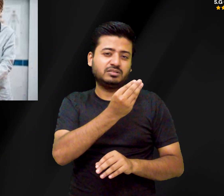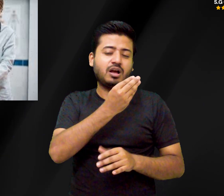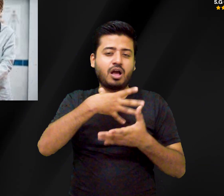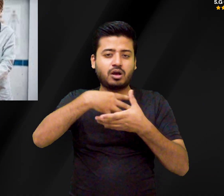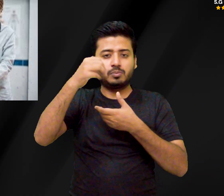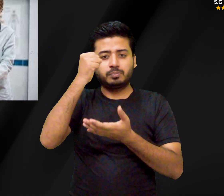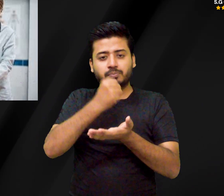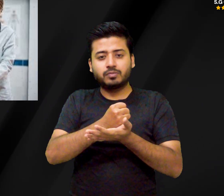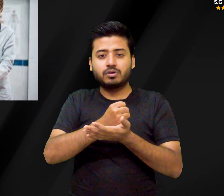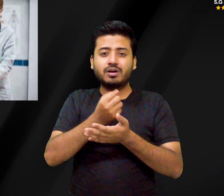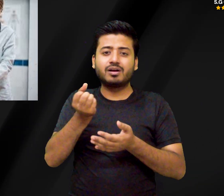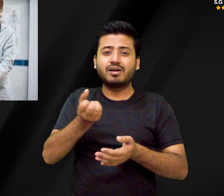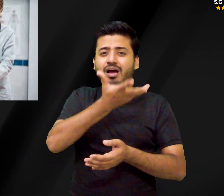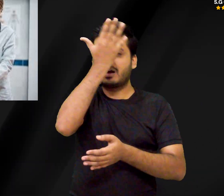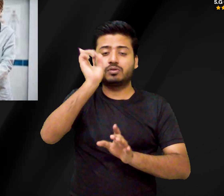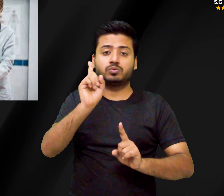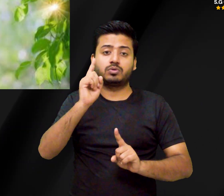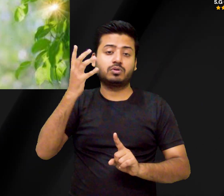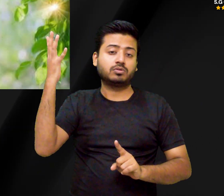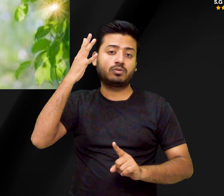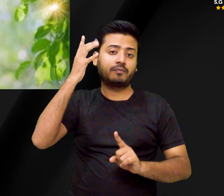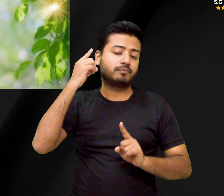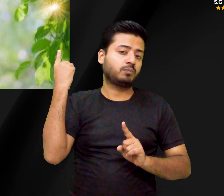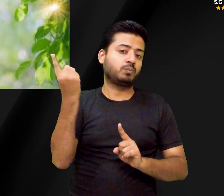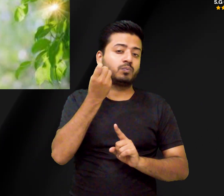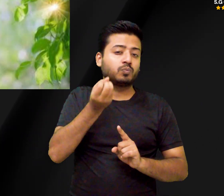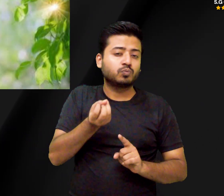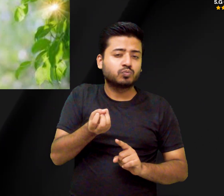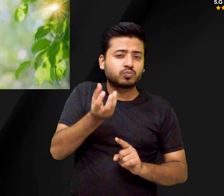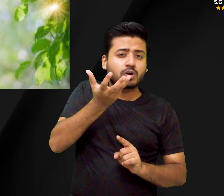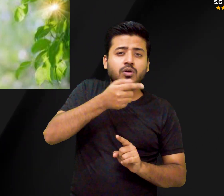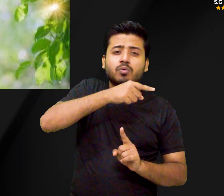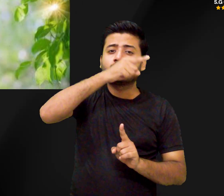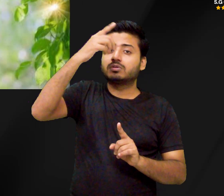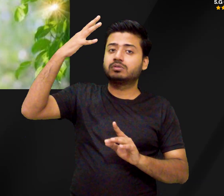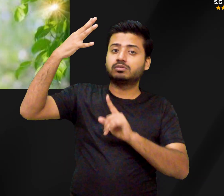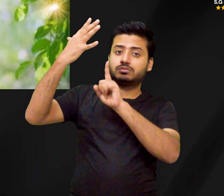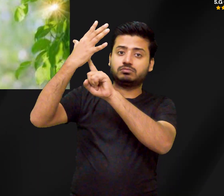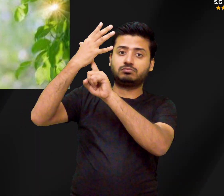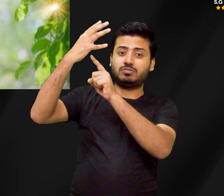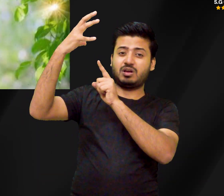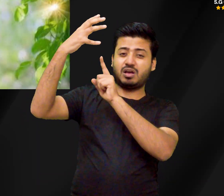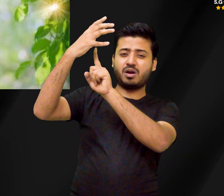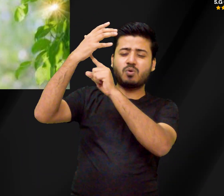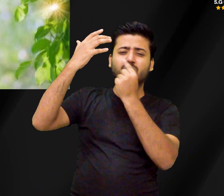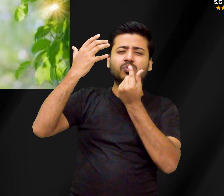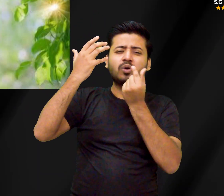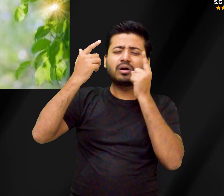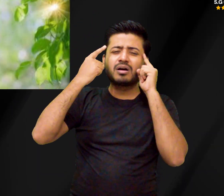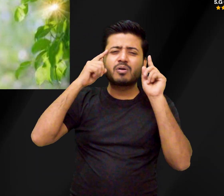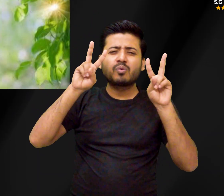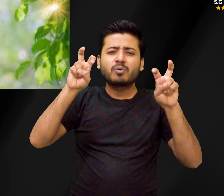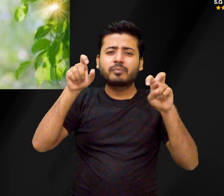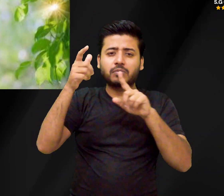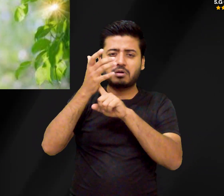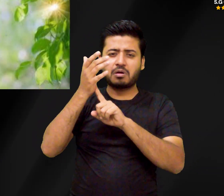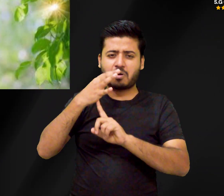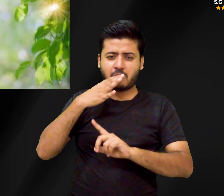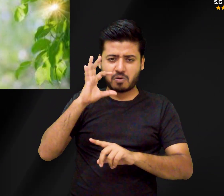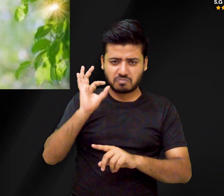typically between 10am and 10pm, when UVB rays are most intense. Duration. Recommendations vary based on skin